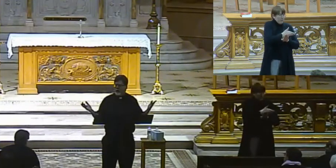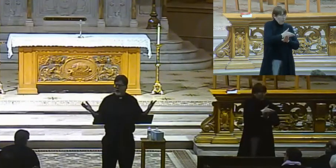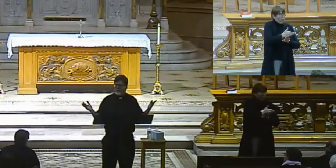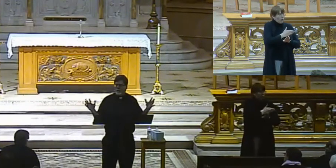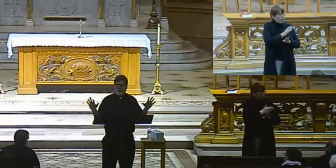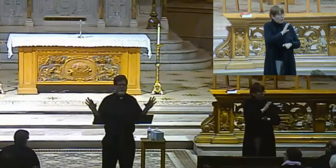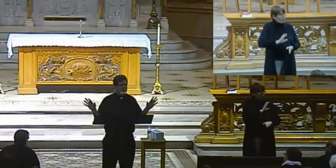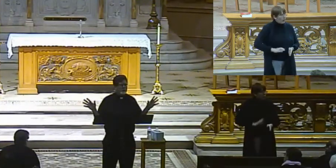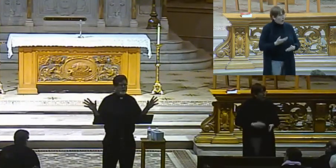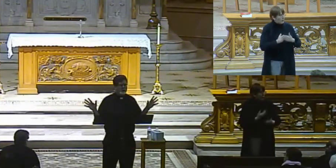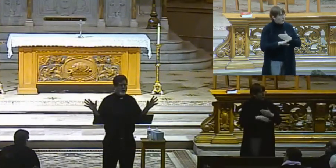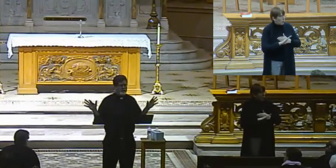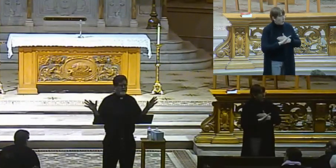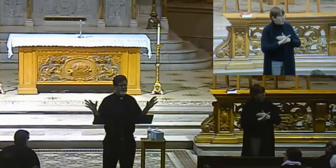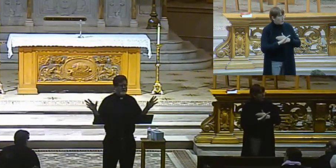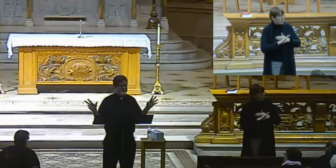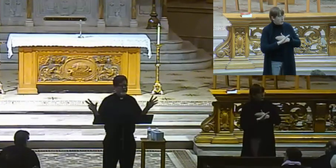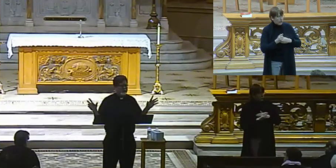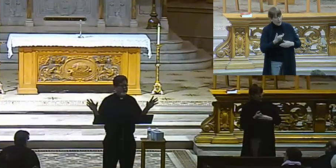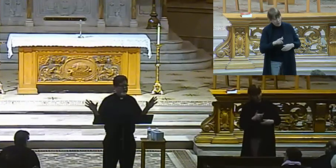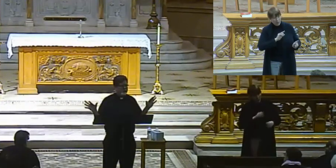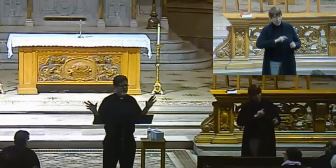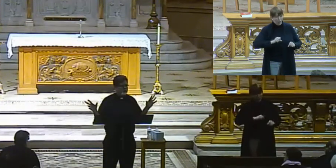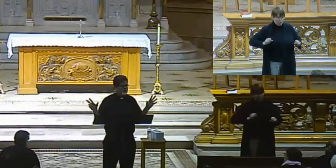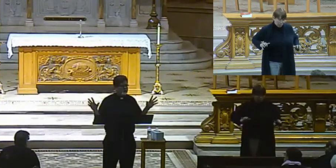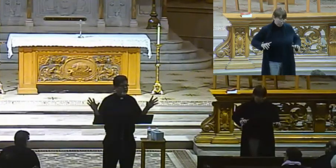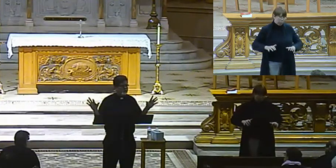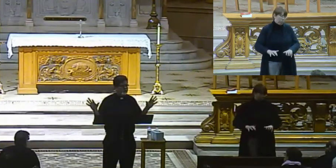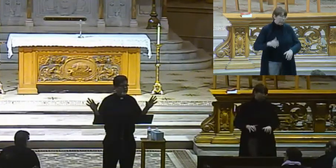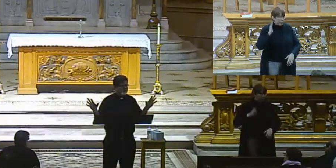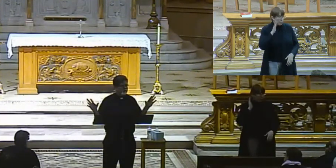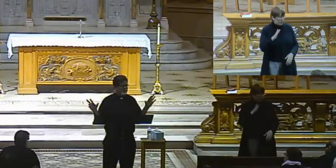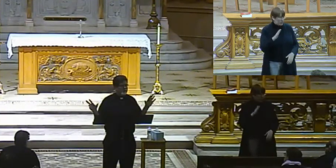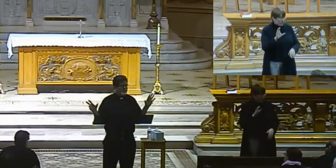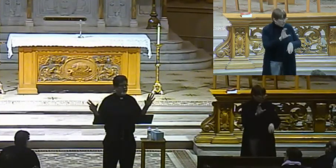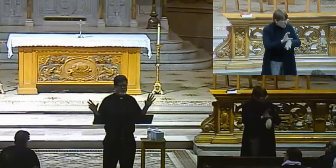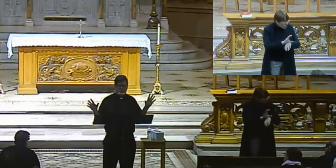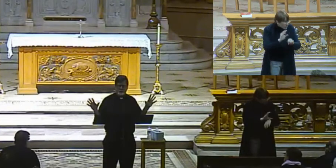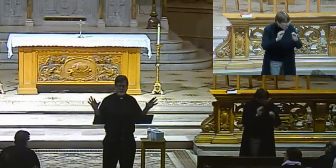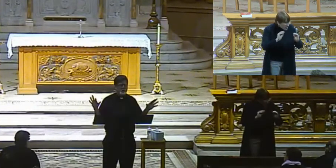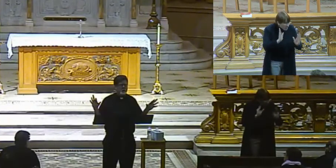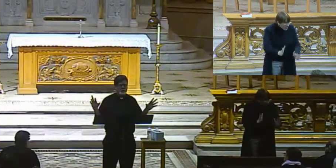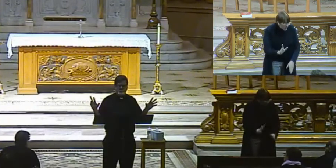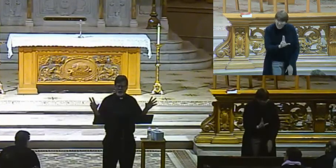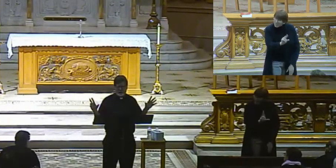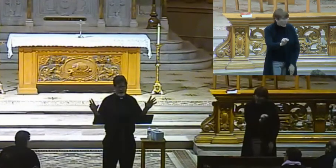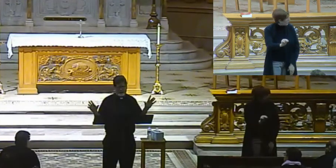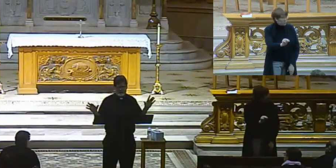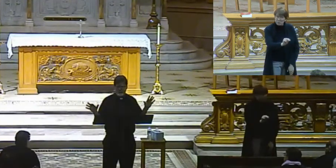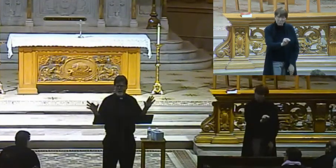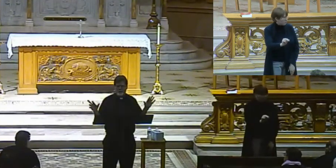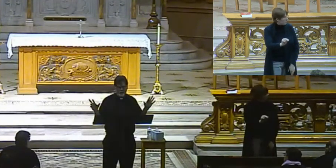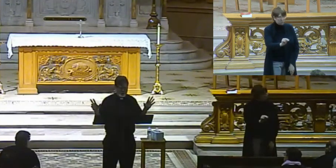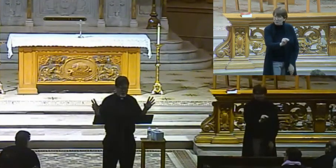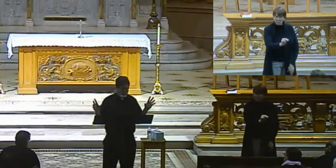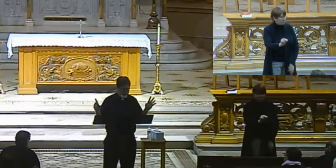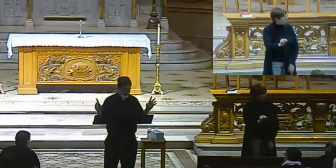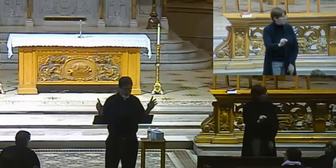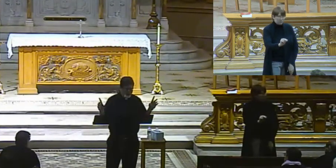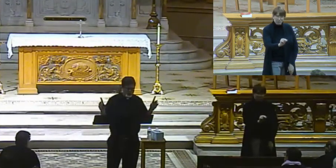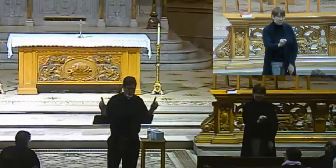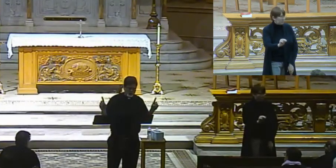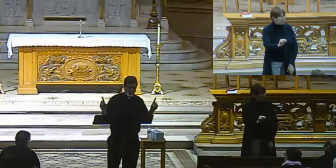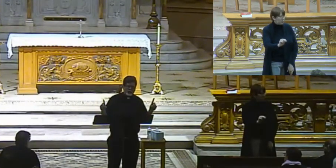all right, that all of them are going to hell, all right? Is that what the church teaches? Is that what the church teaches? No, it is not. No, it is not.